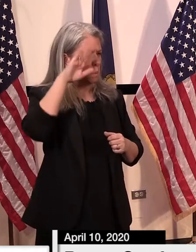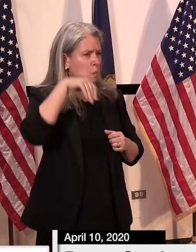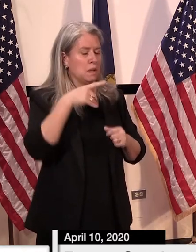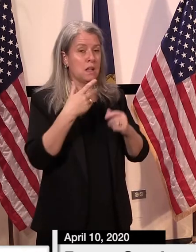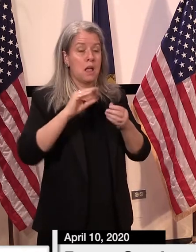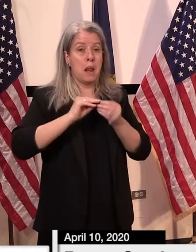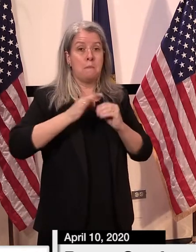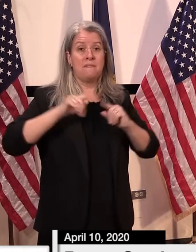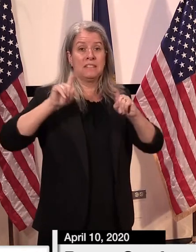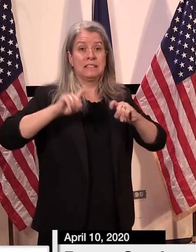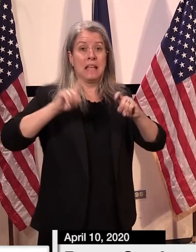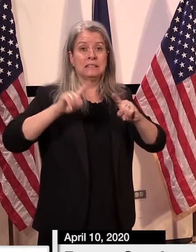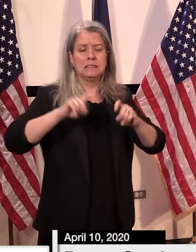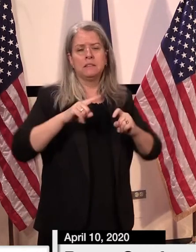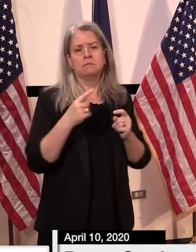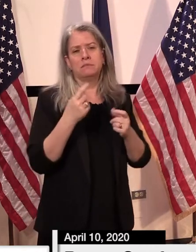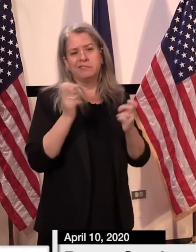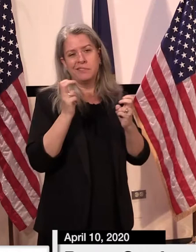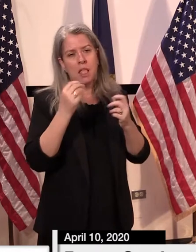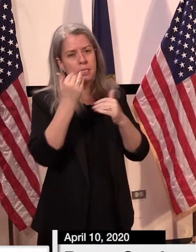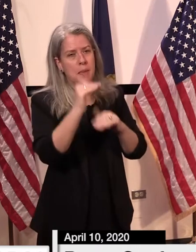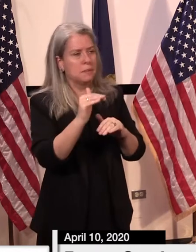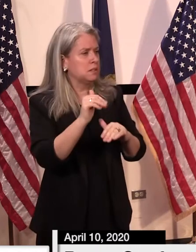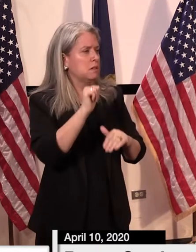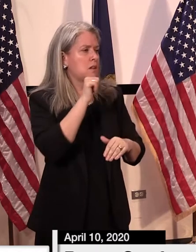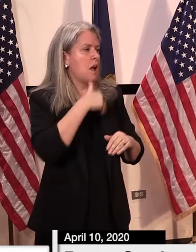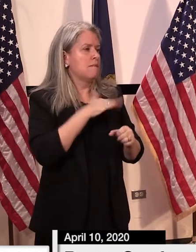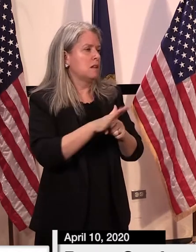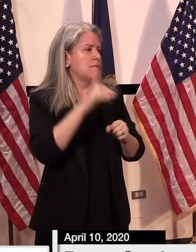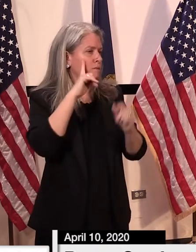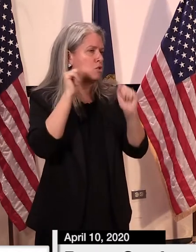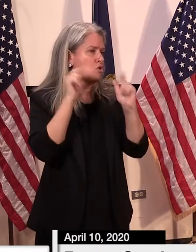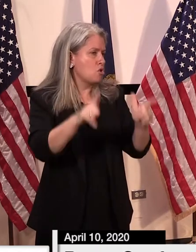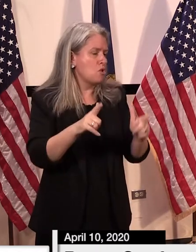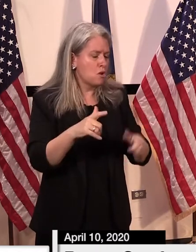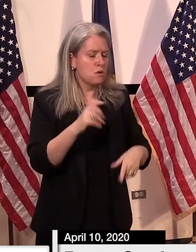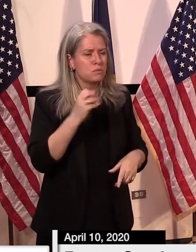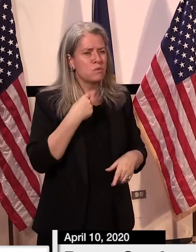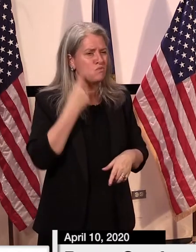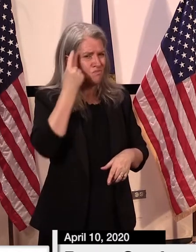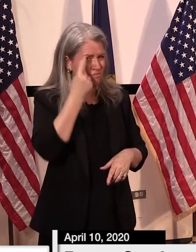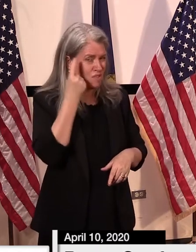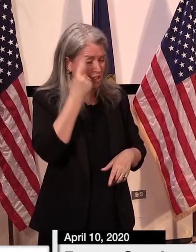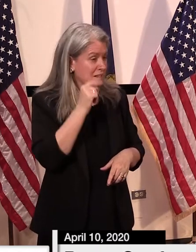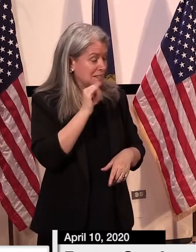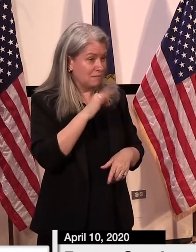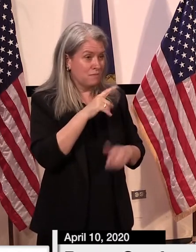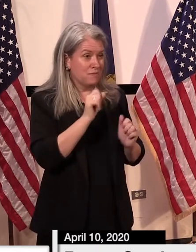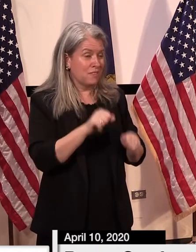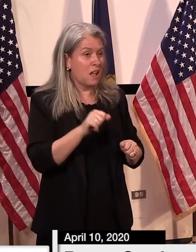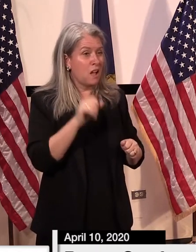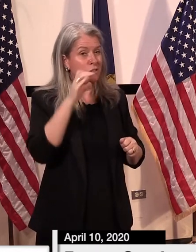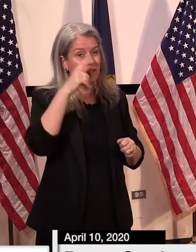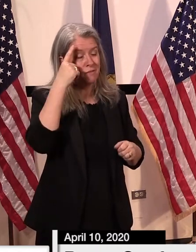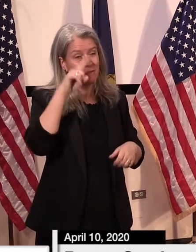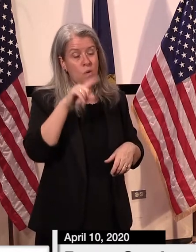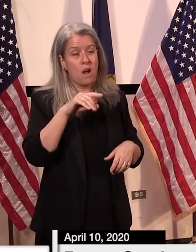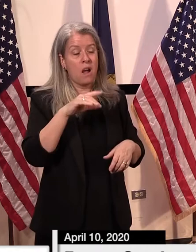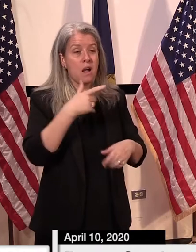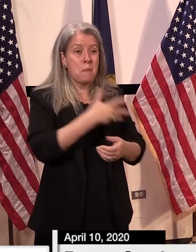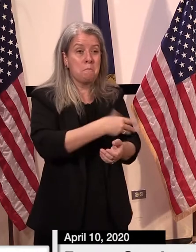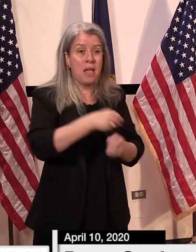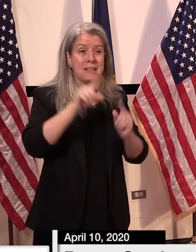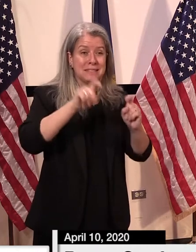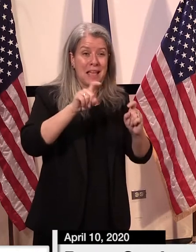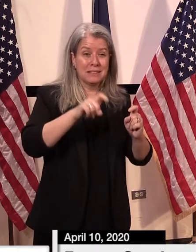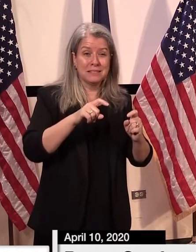whether you're you've thought about it all whether it's it's even relevant whether you should begin to look for a serum test than just